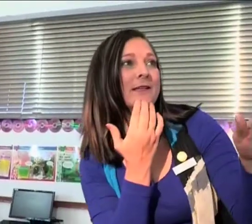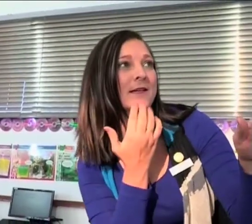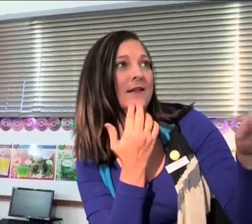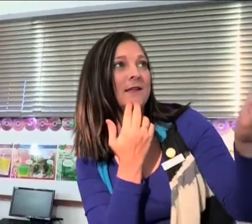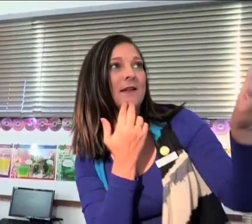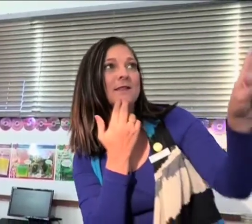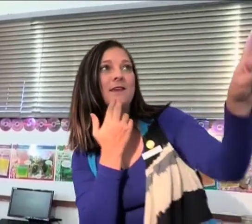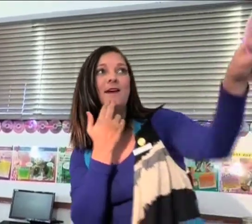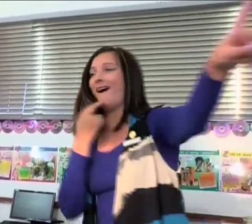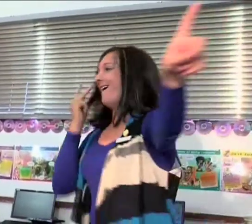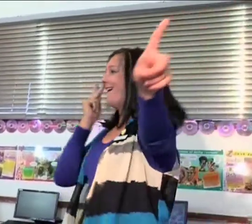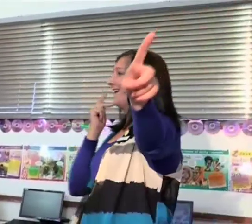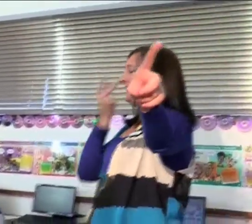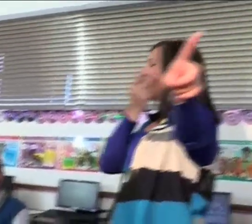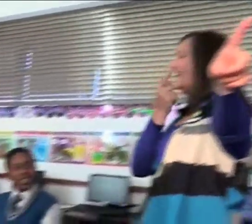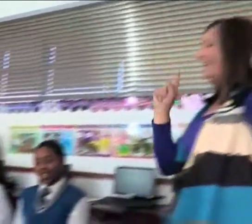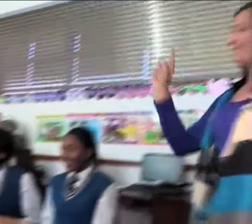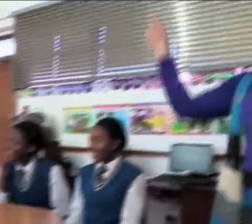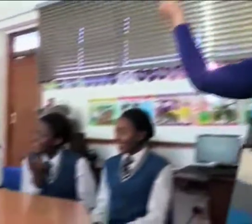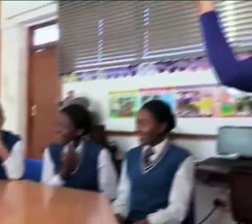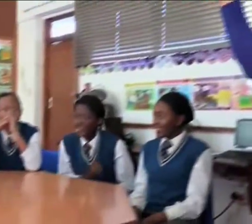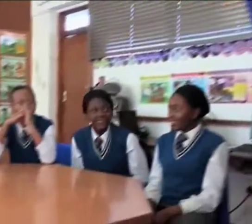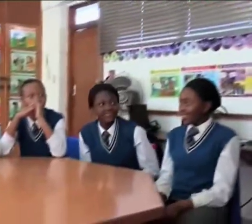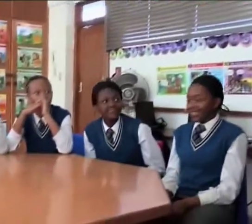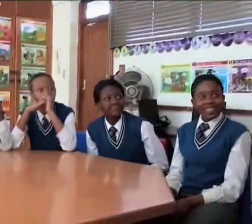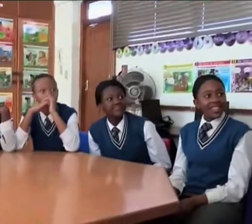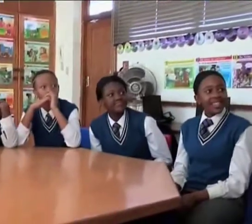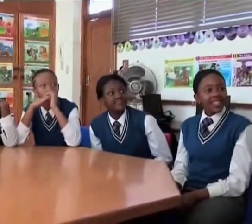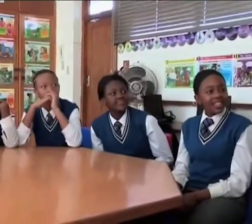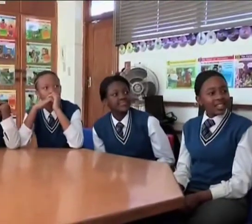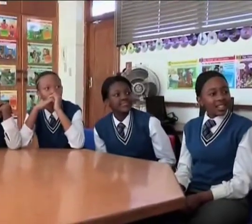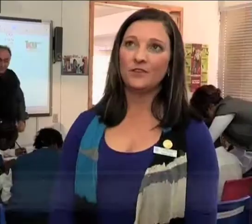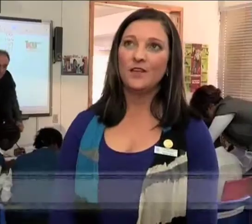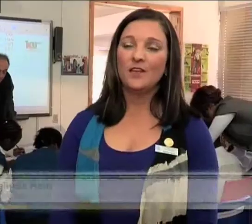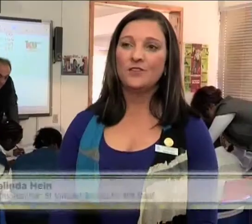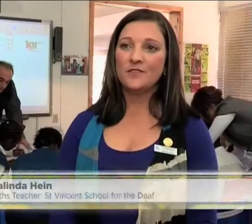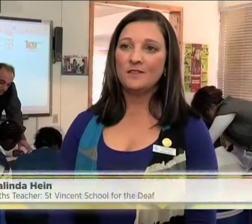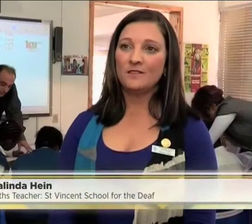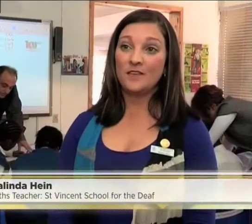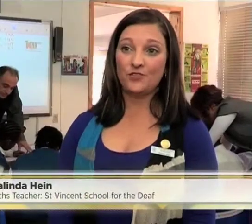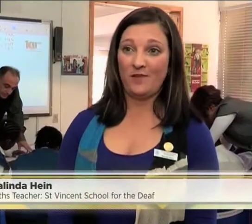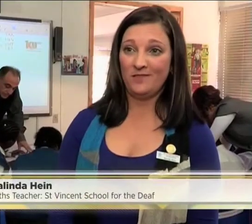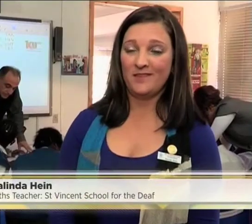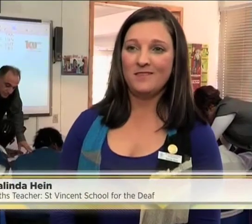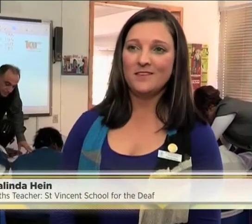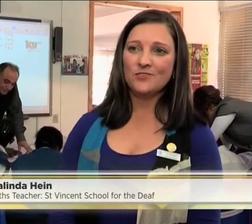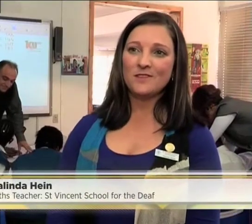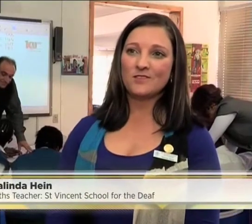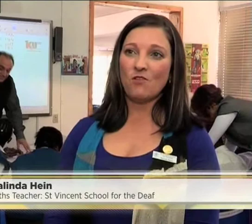minds to get a distinction in the subject of life. When we teach the deaf children, we focus on using their strengths. And their strengths are